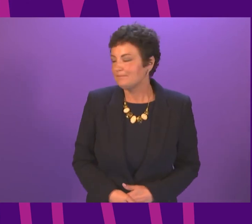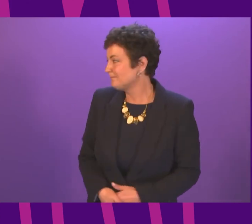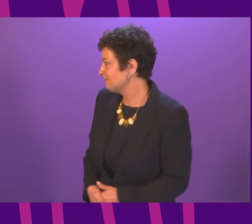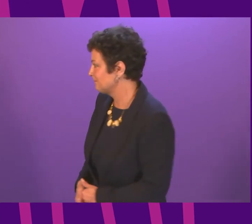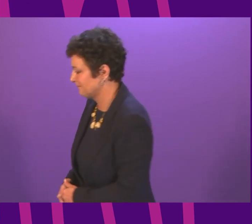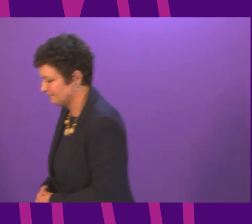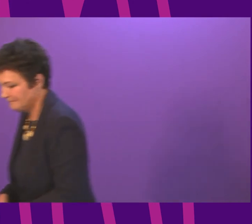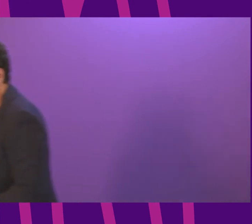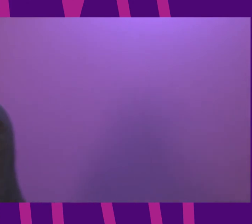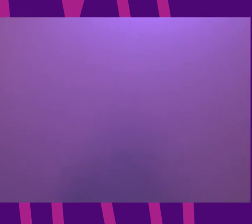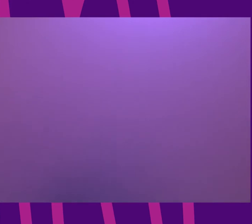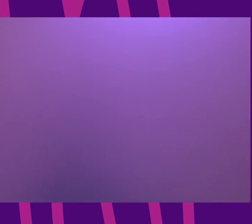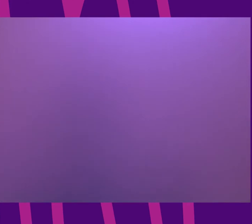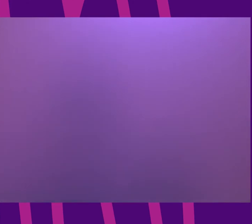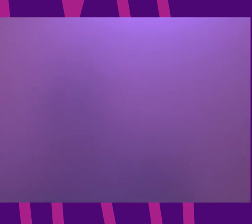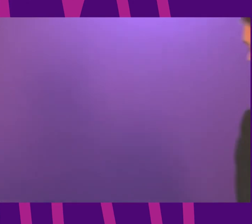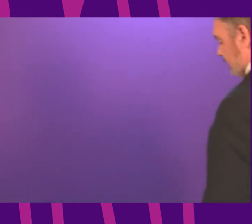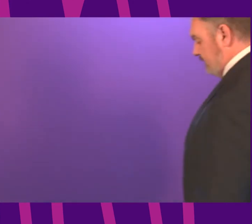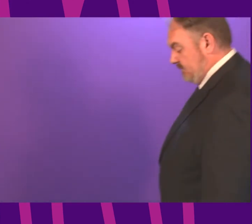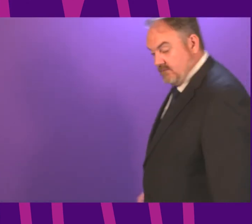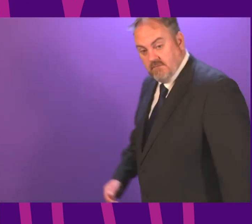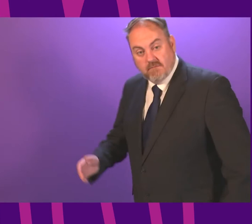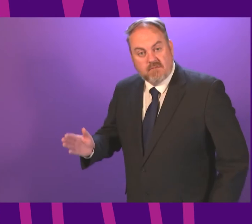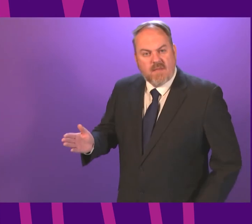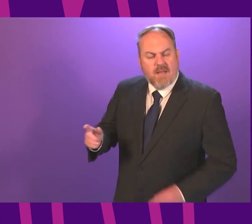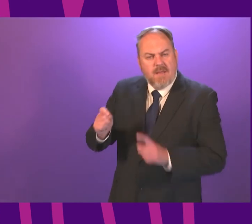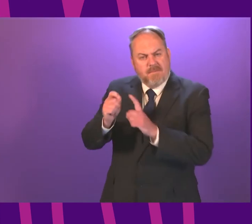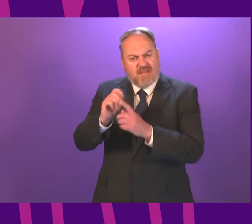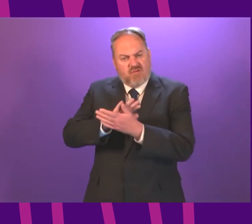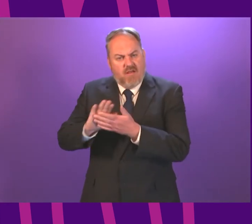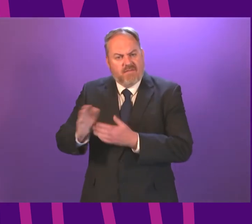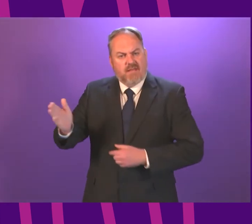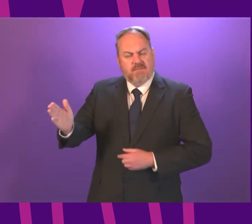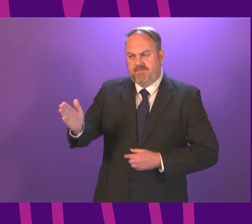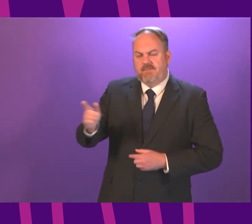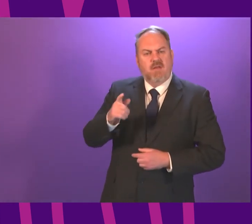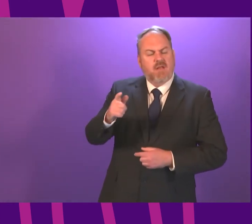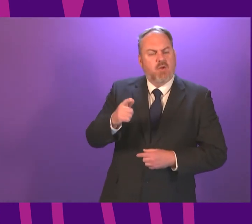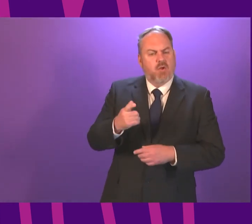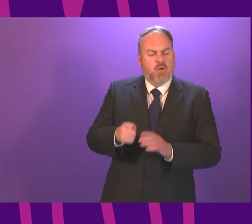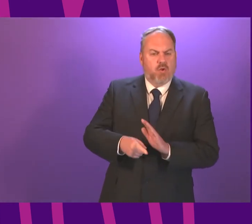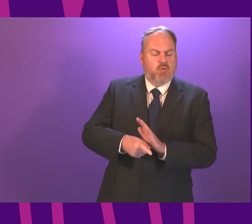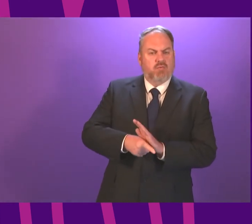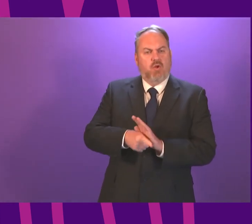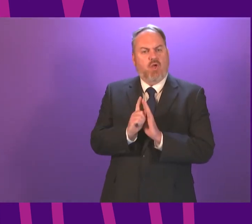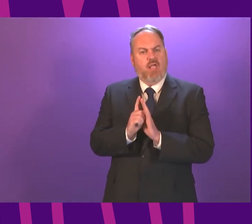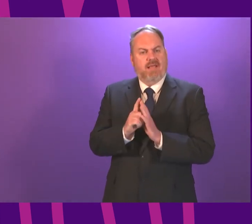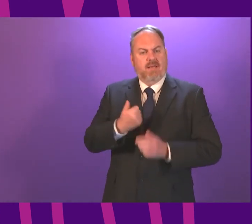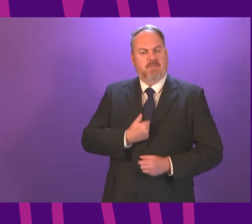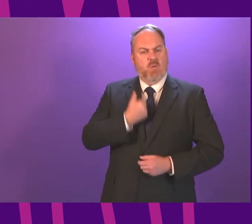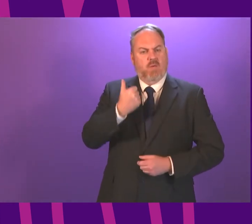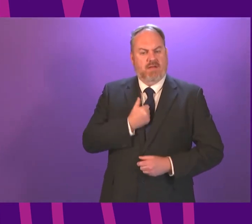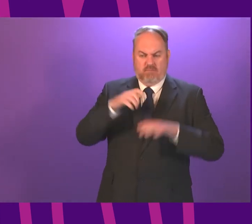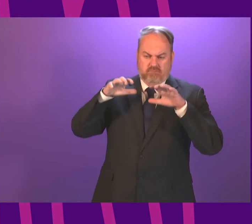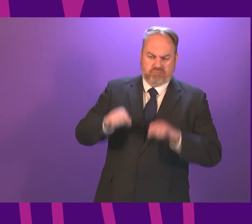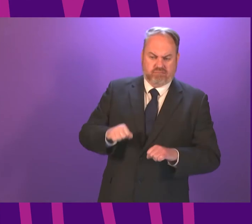number three, Patrick Harvey. The UK Home Secretary has declared that immigration dawn raids in Glasgow are